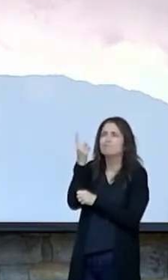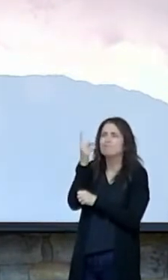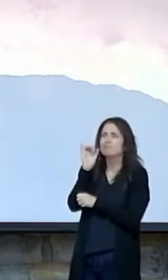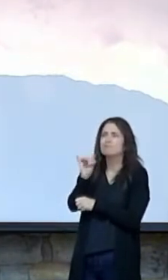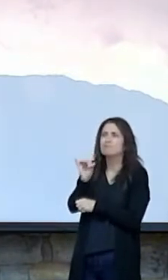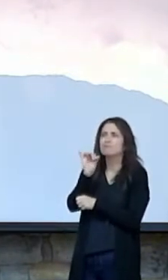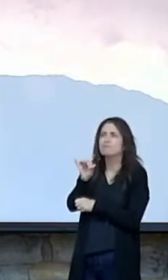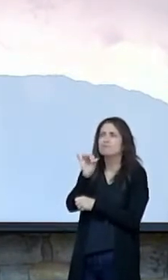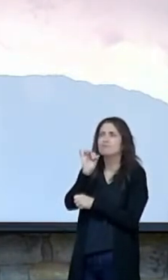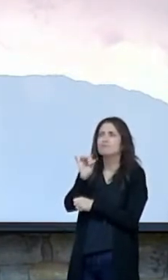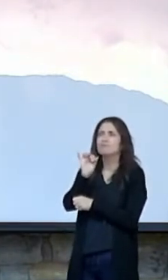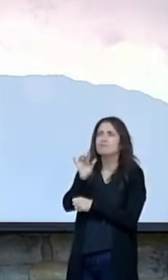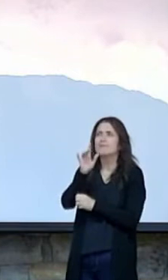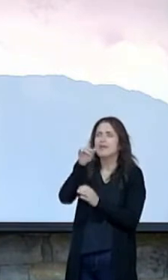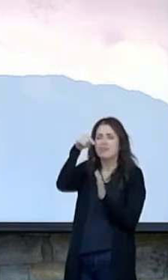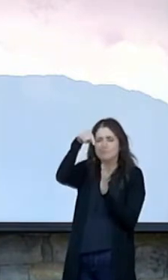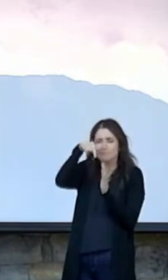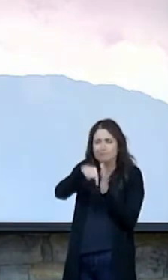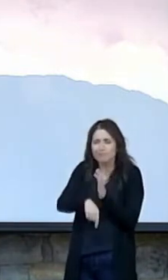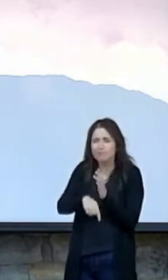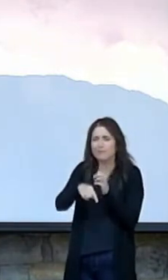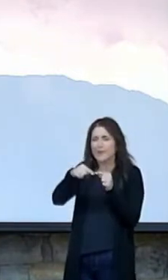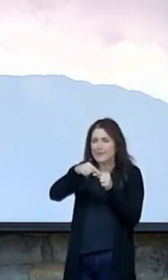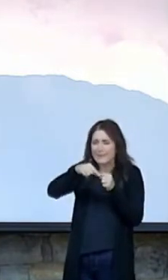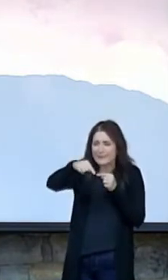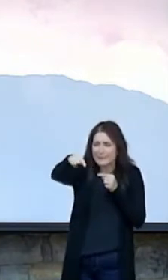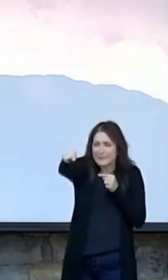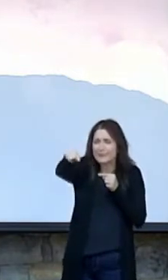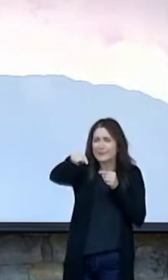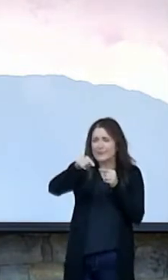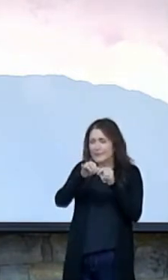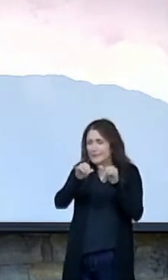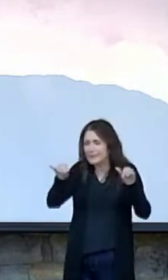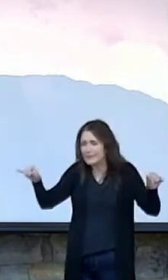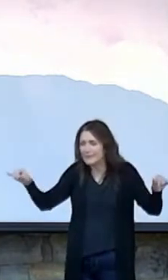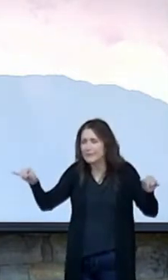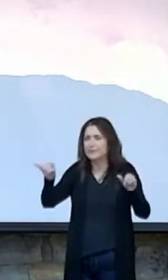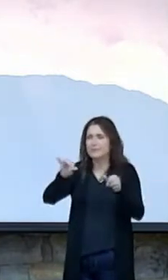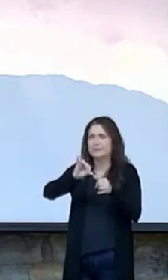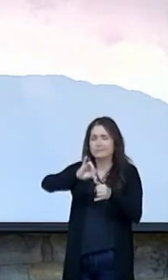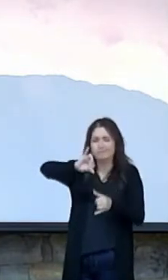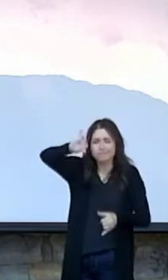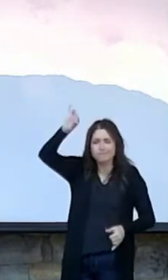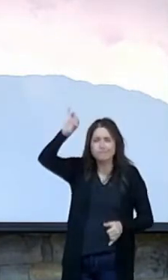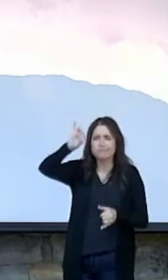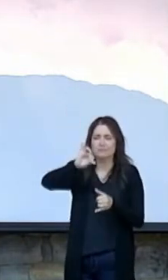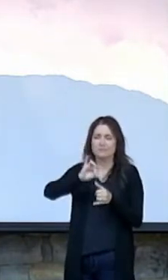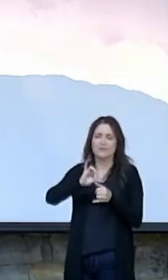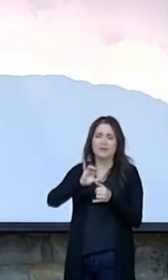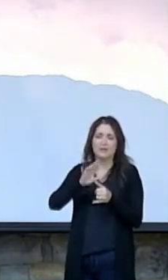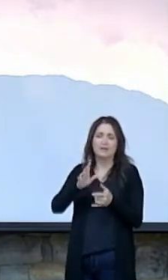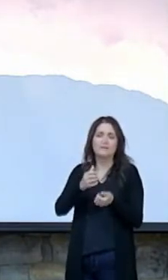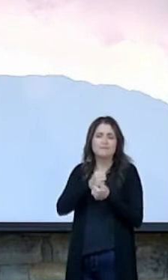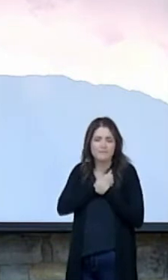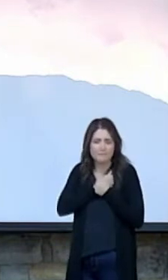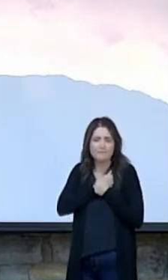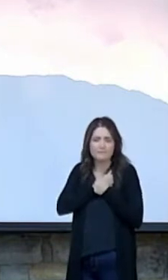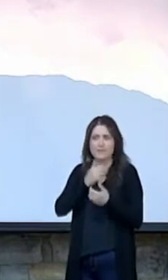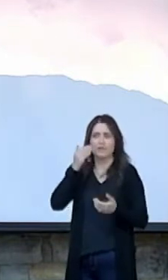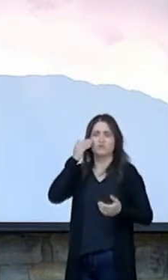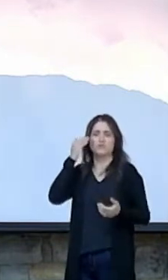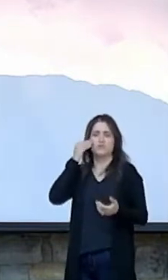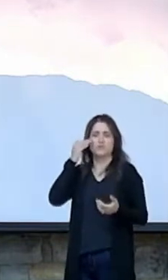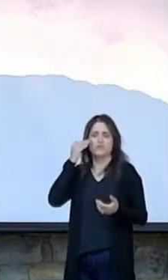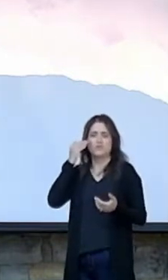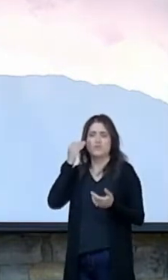breadth and length and height and depth and to know the love of Christ that